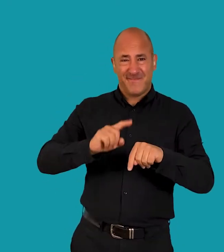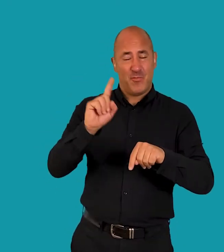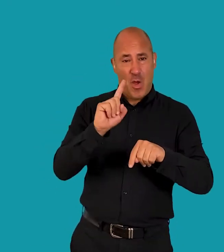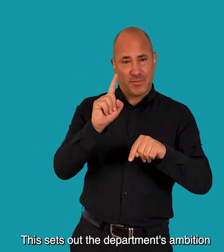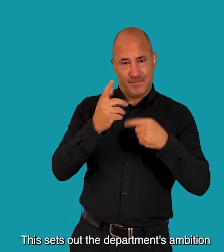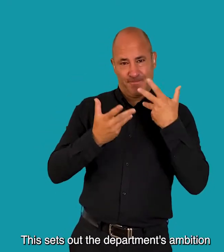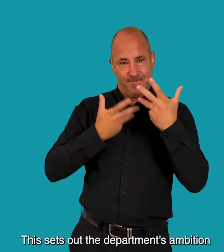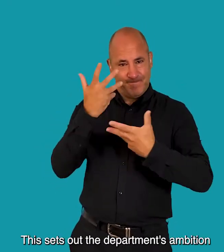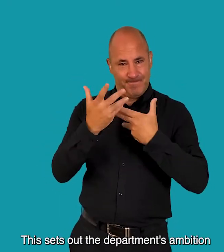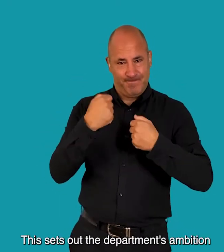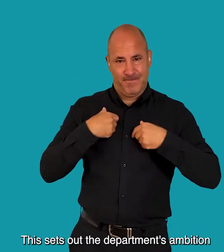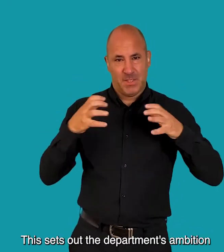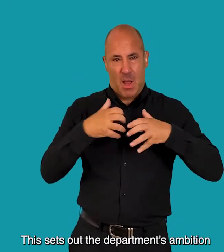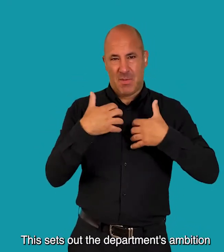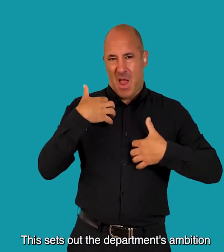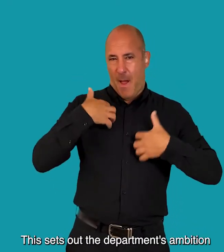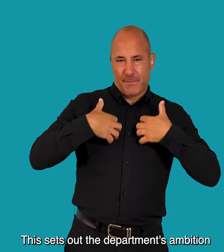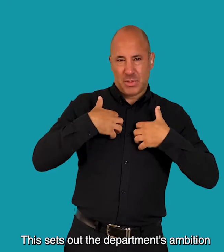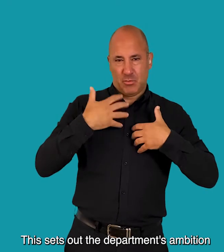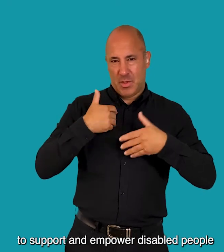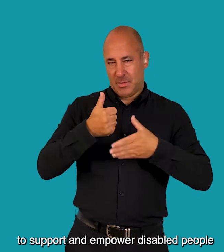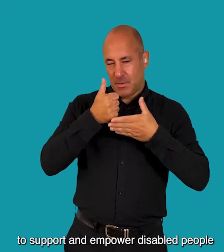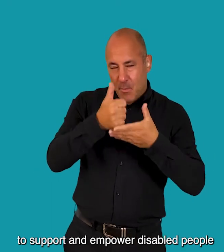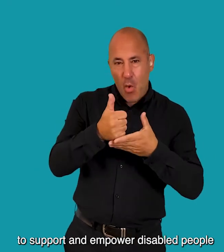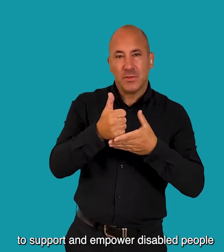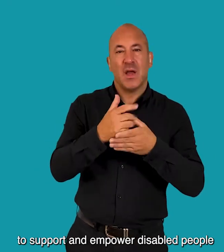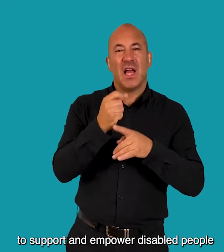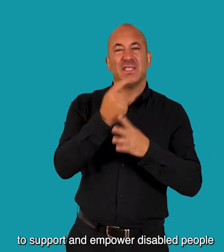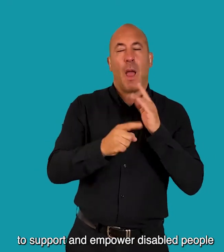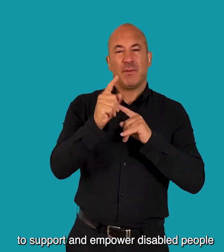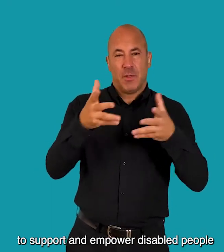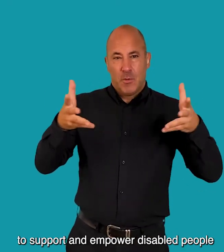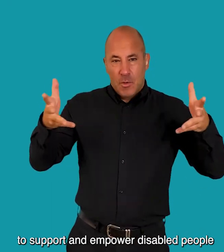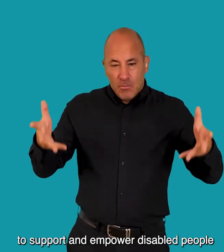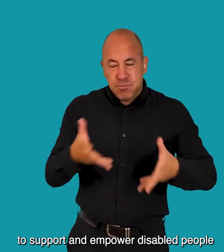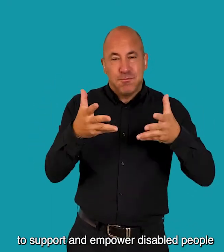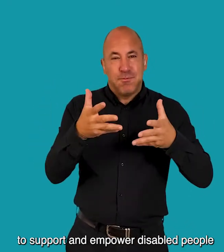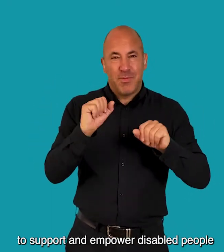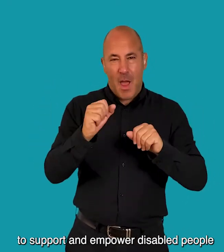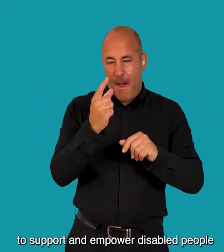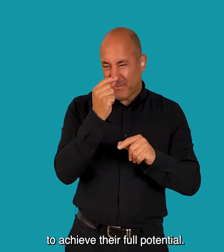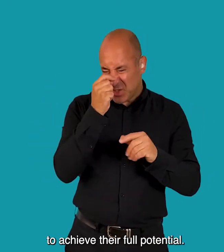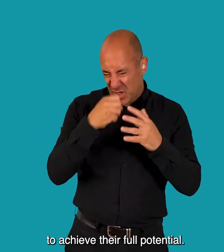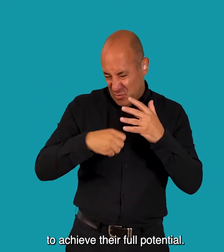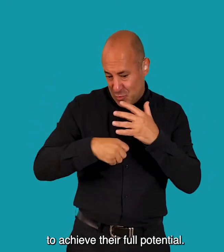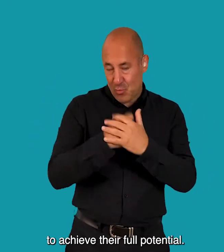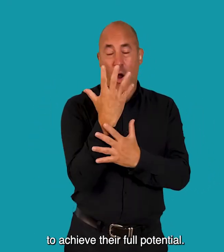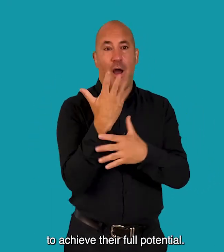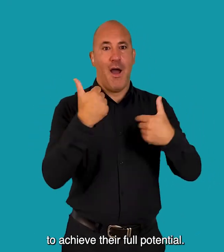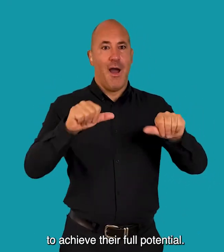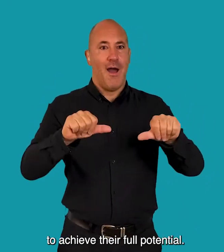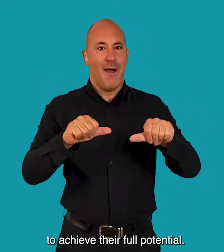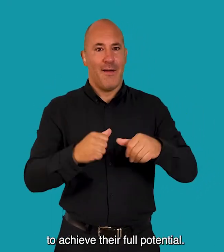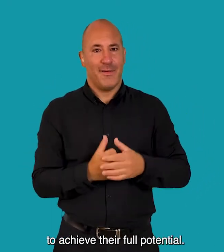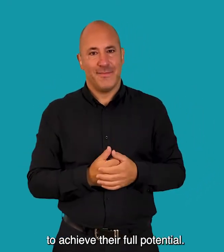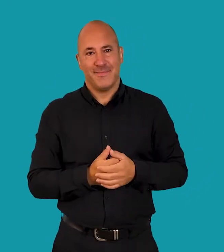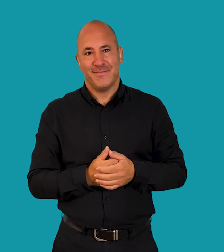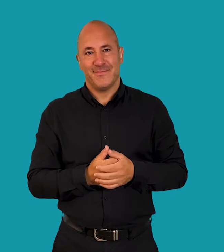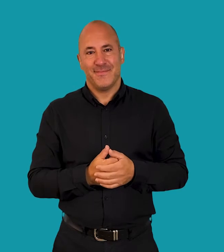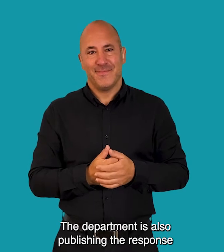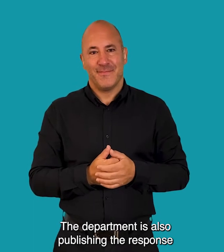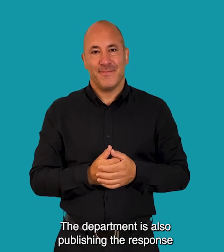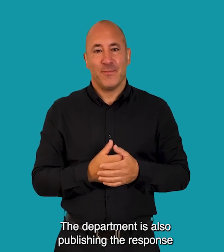This sets out the department's ambition to support and empower disabled people to achieve their full potential